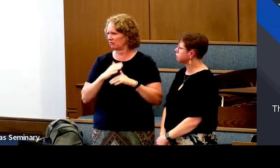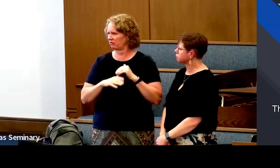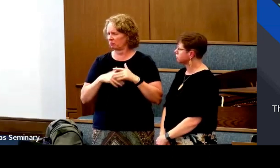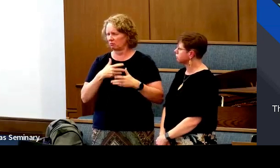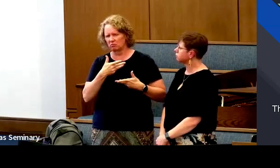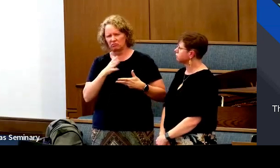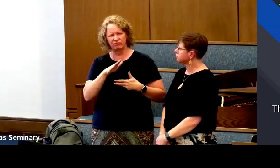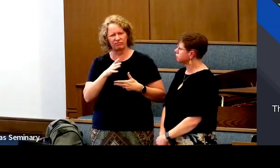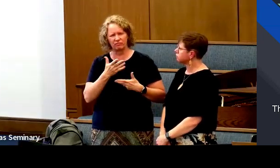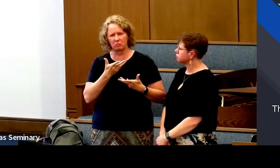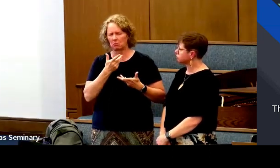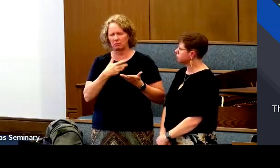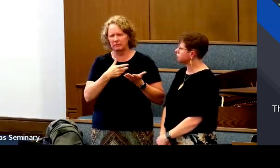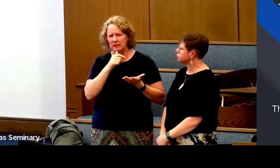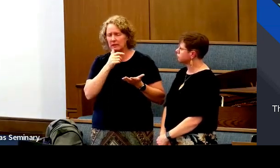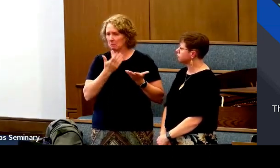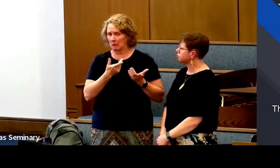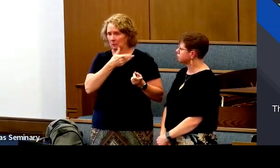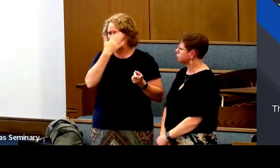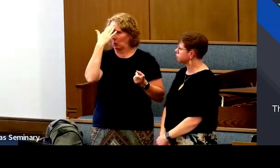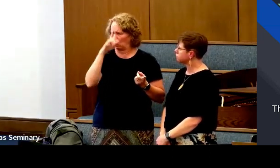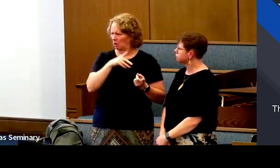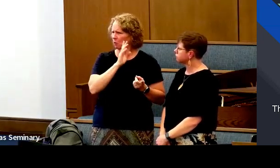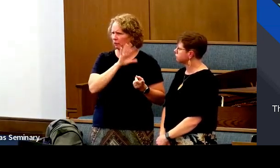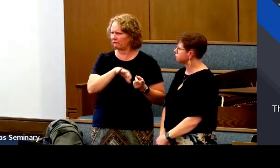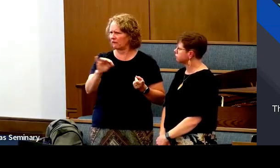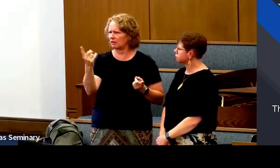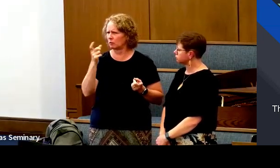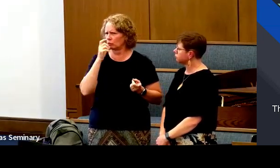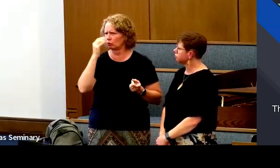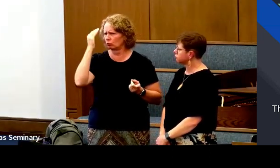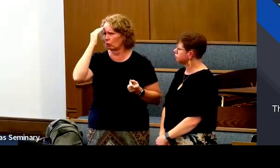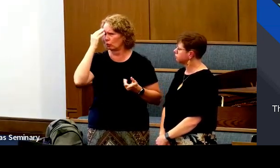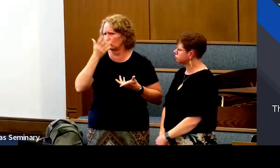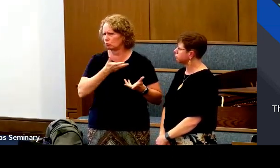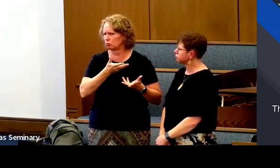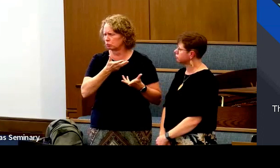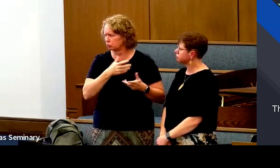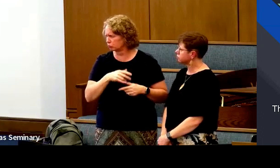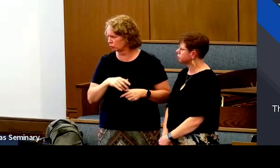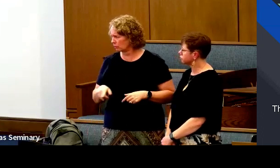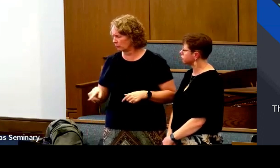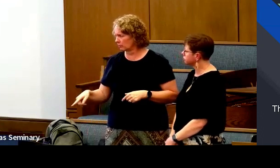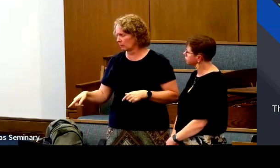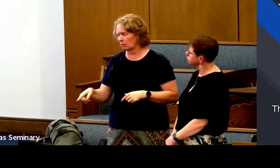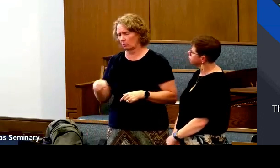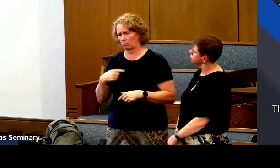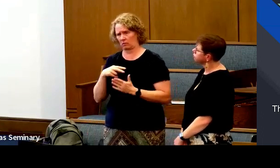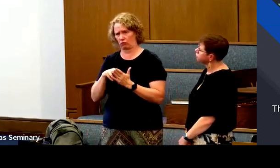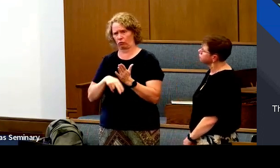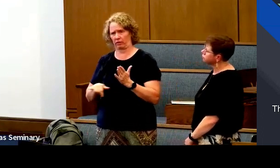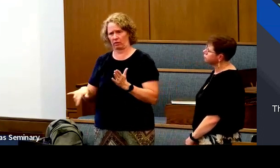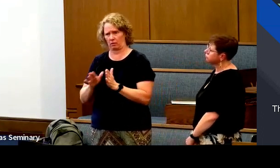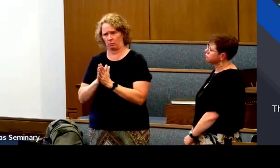Society president, any leader you feel comfortable with. And maybe they don't know, but they can find someone who knows.